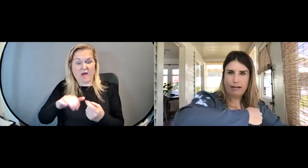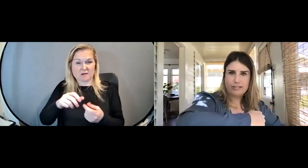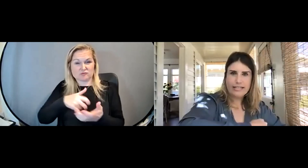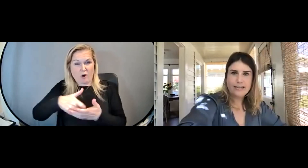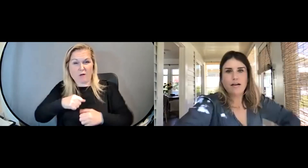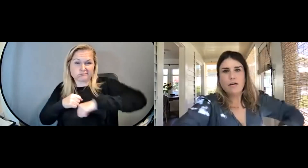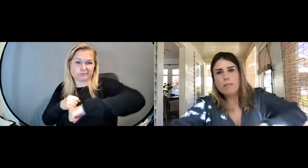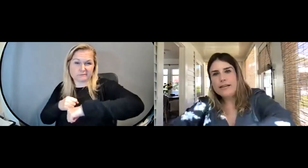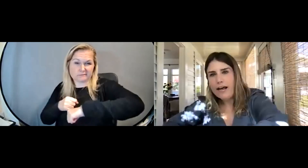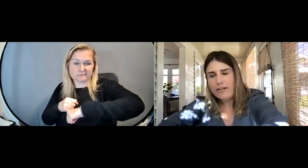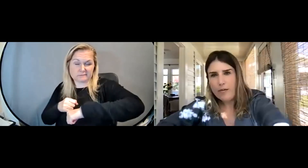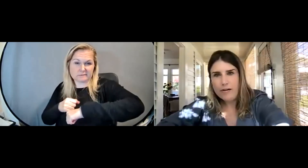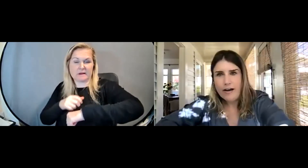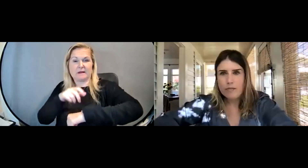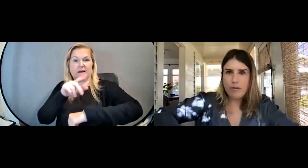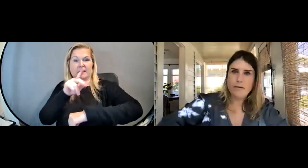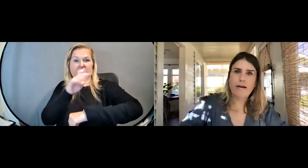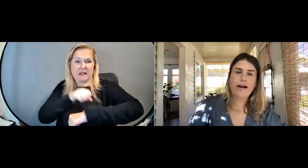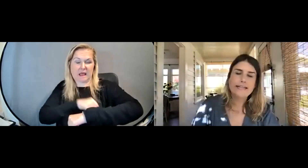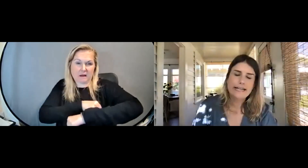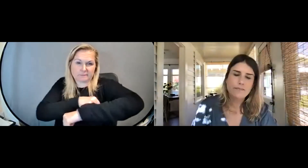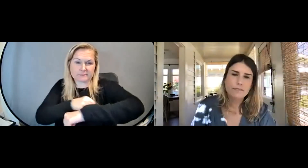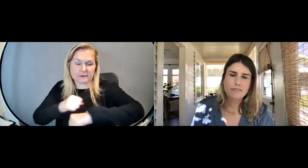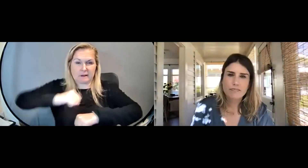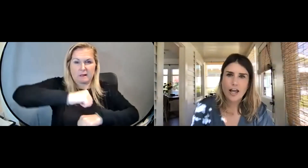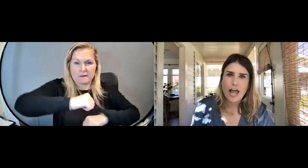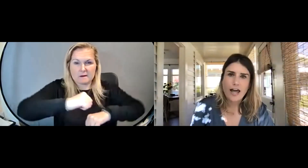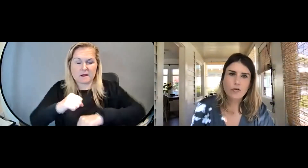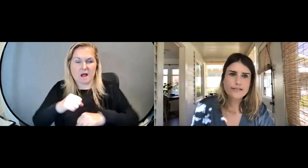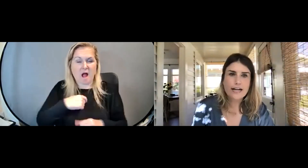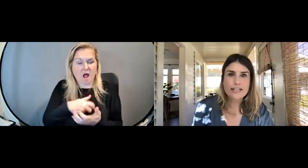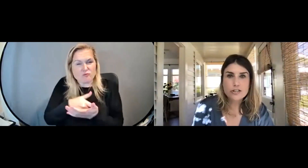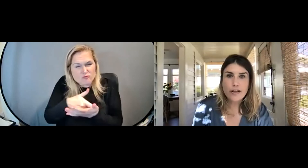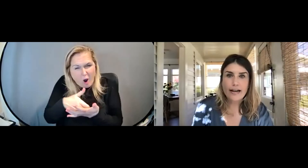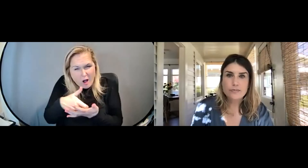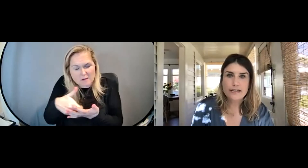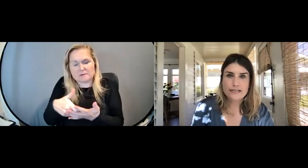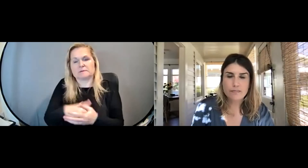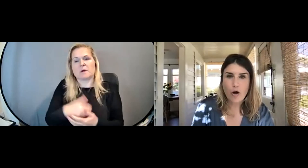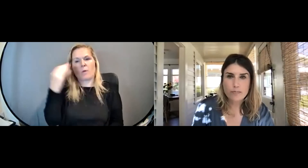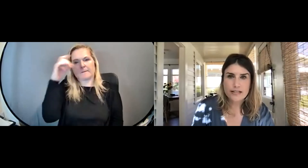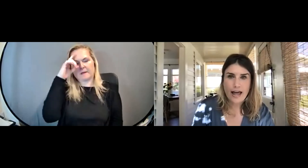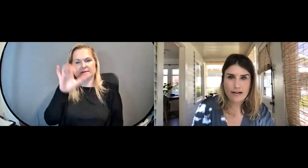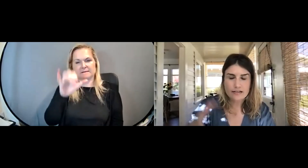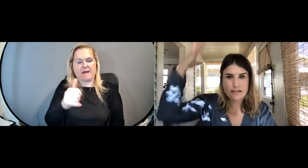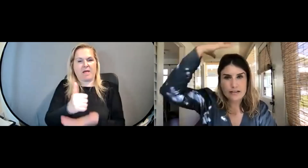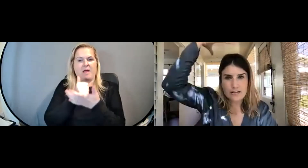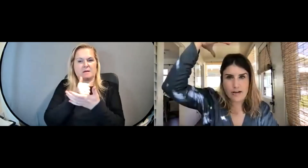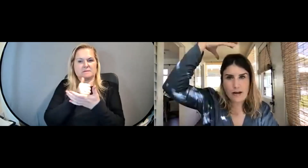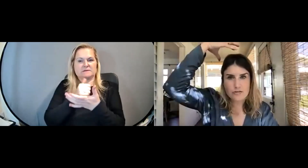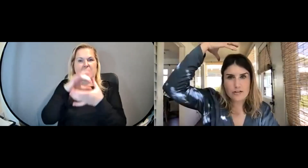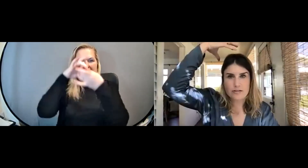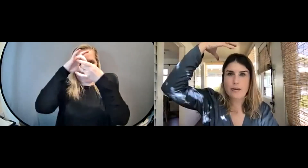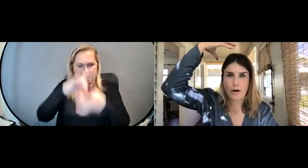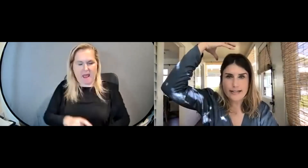pull up my left knee, put the other elbow out, pull up my right knee. And the reason I do that is because it helps connect the